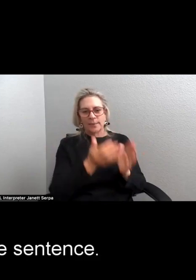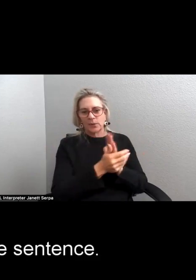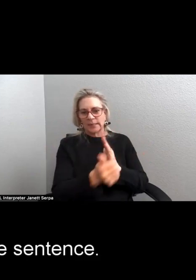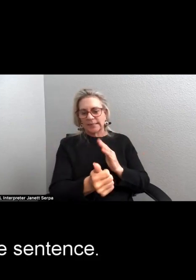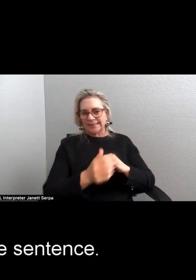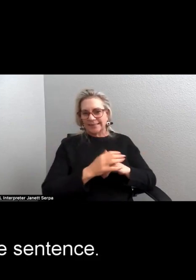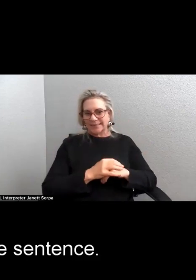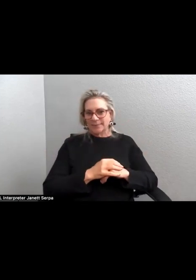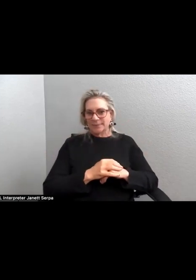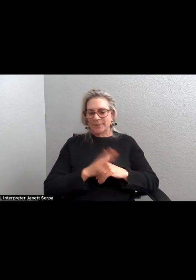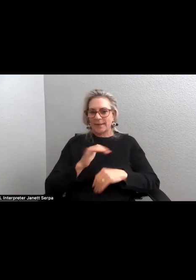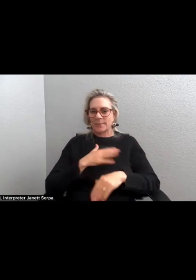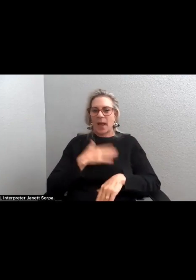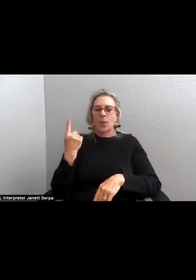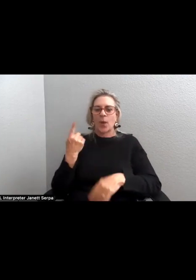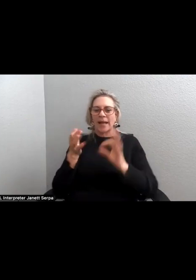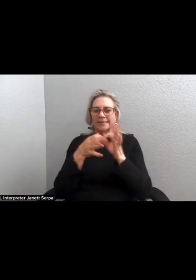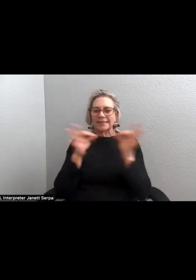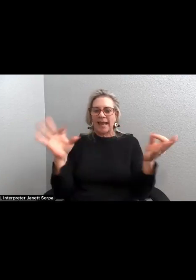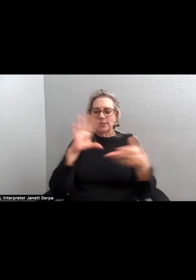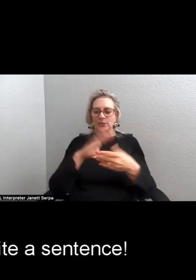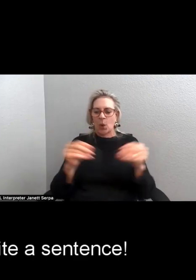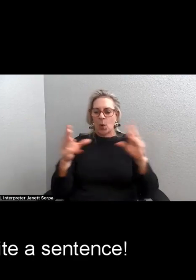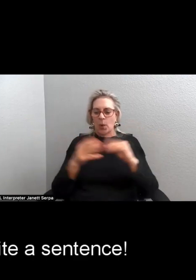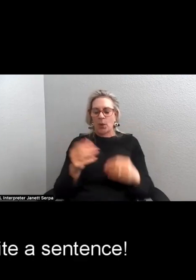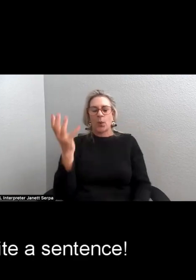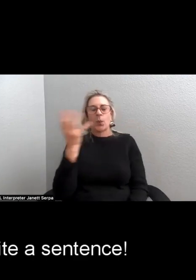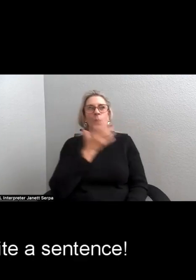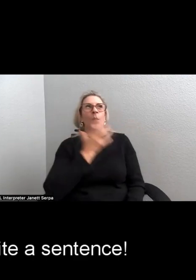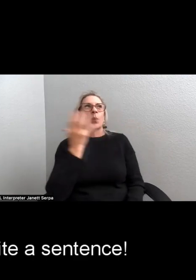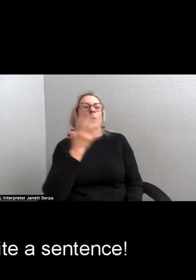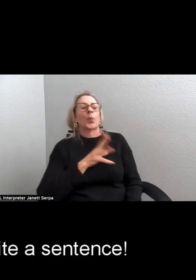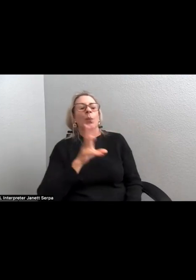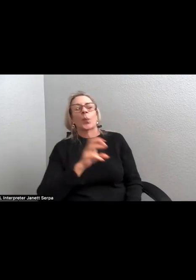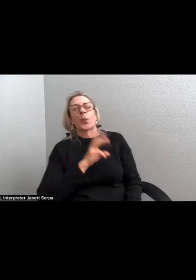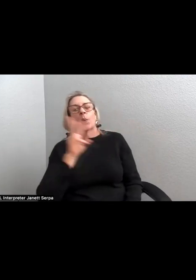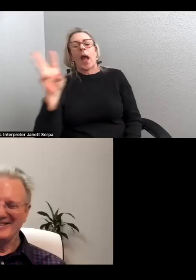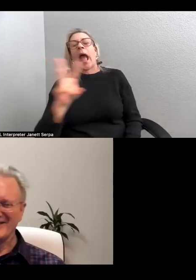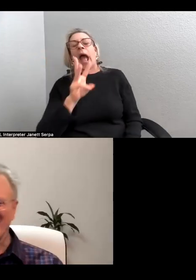That's my one sentence story. that's quite a sentence.